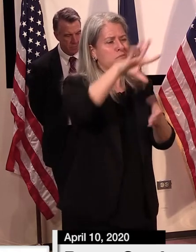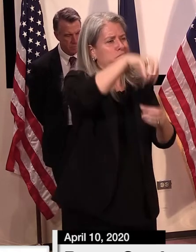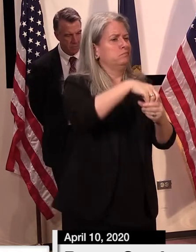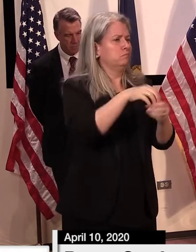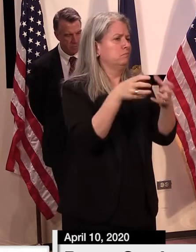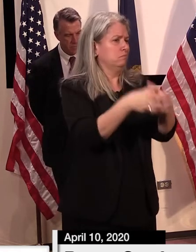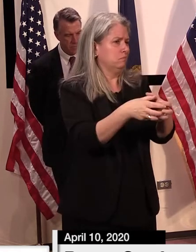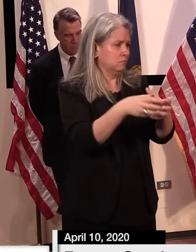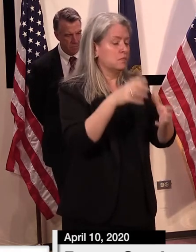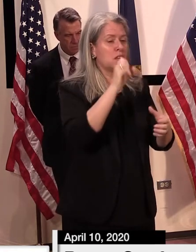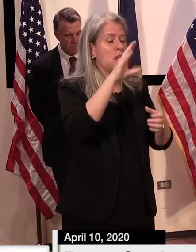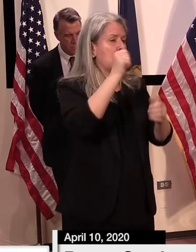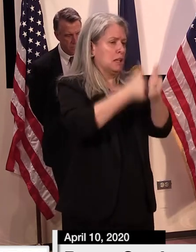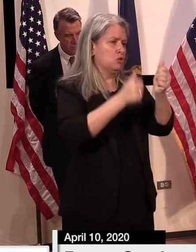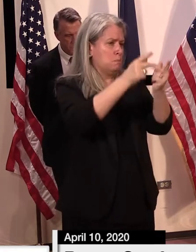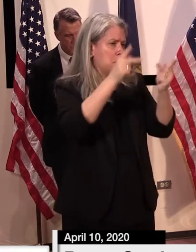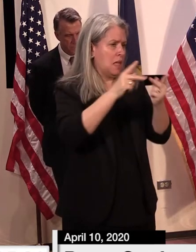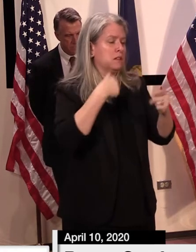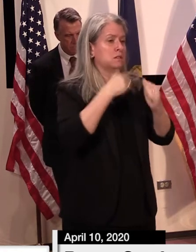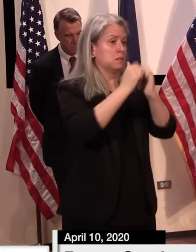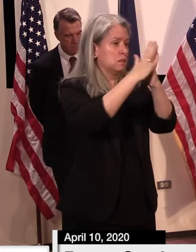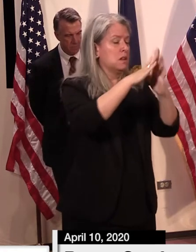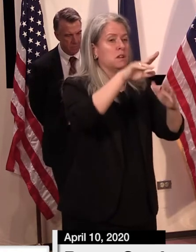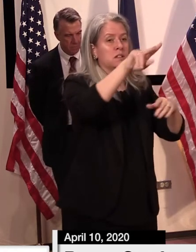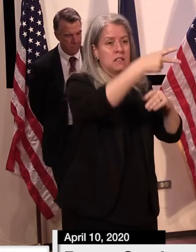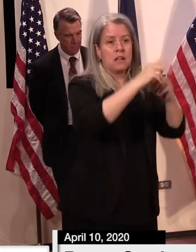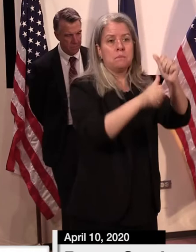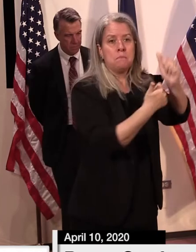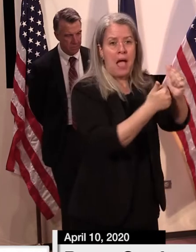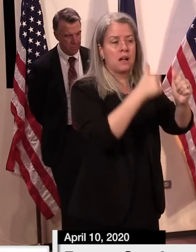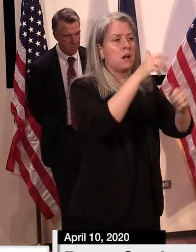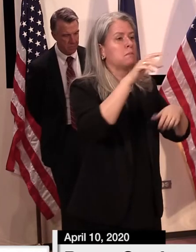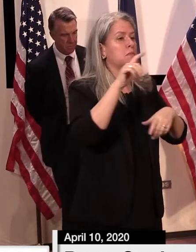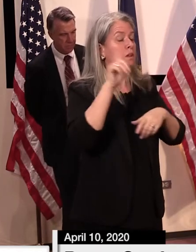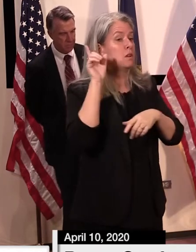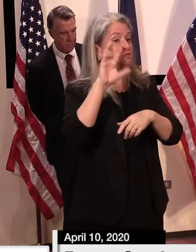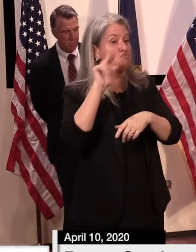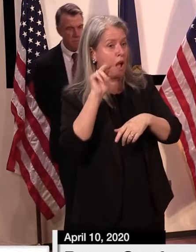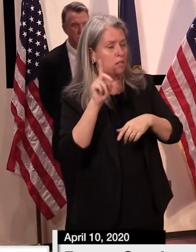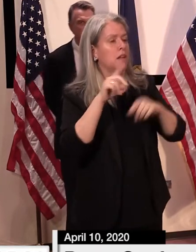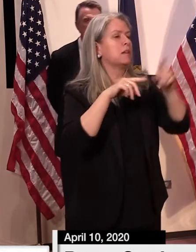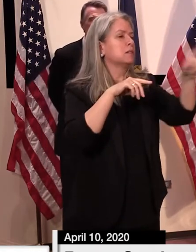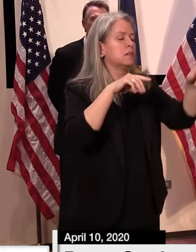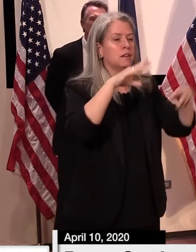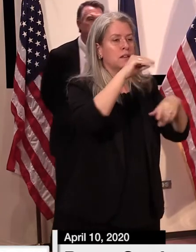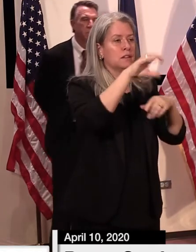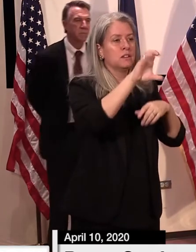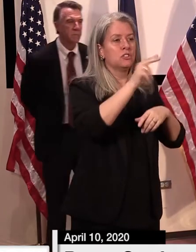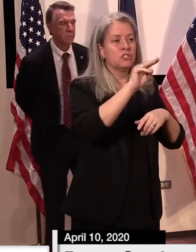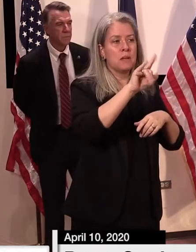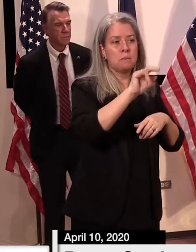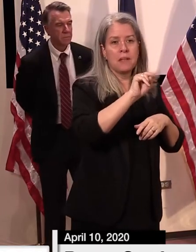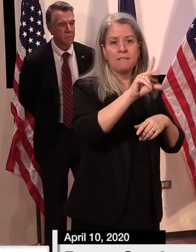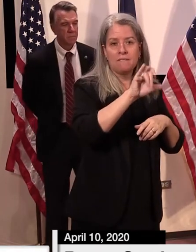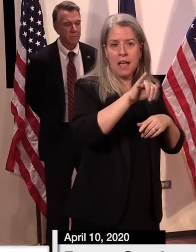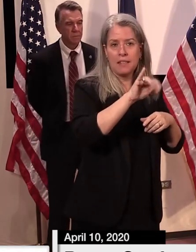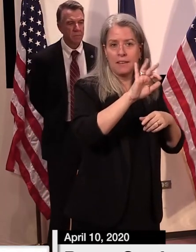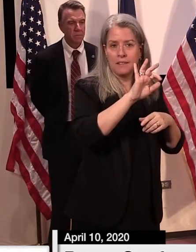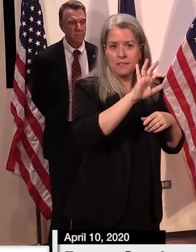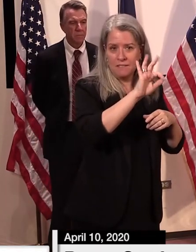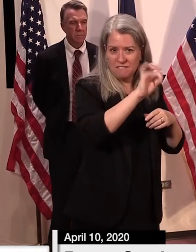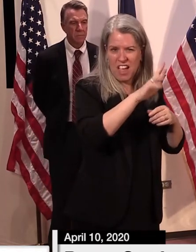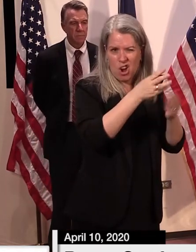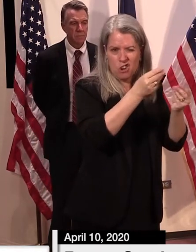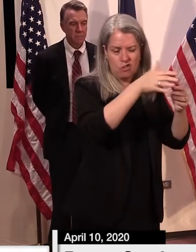i will say um that we are always on the lookout for nursing and medical care